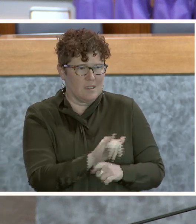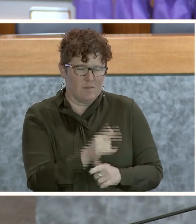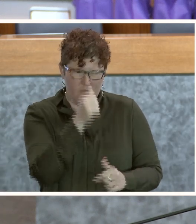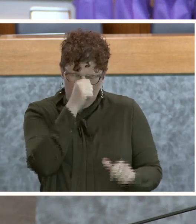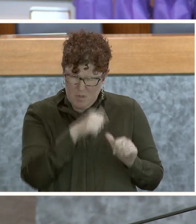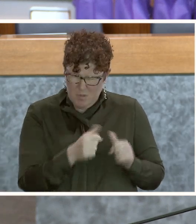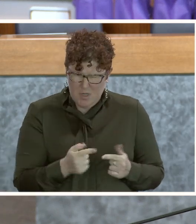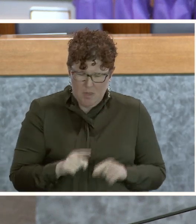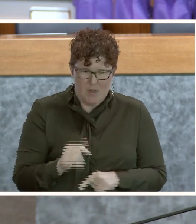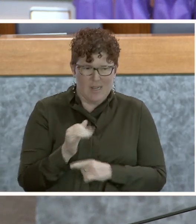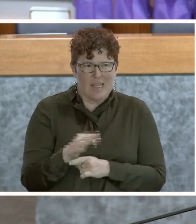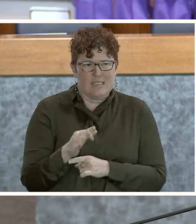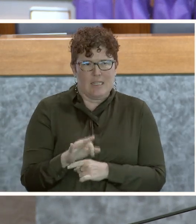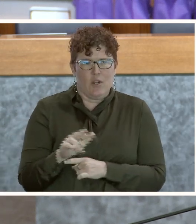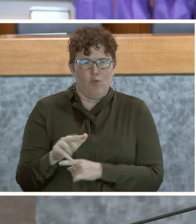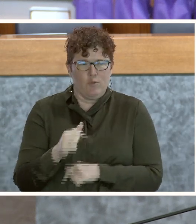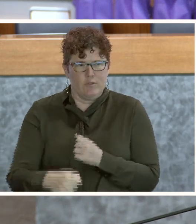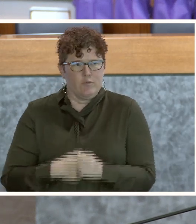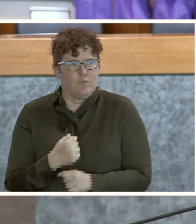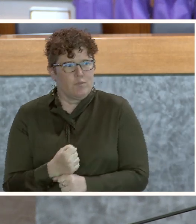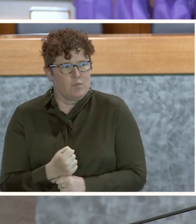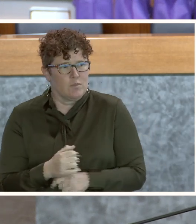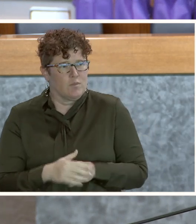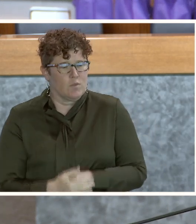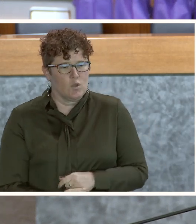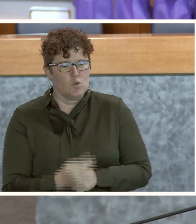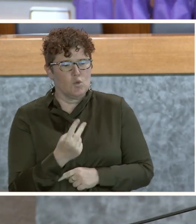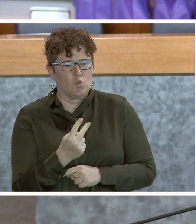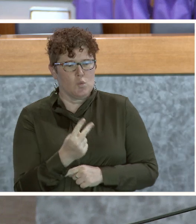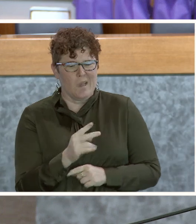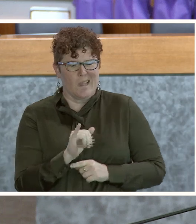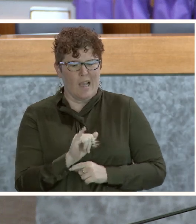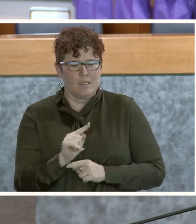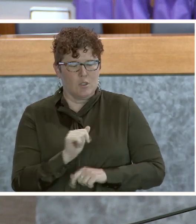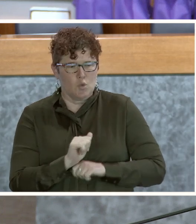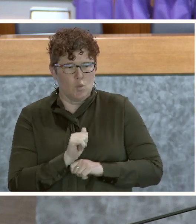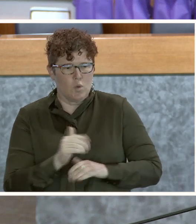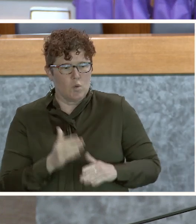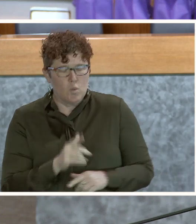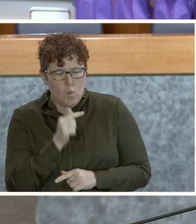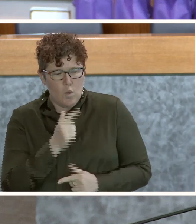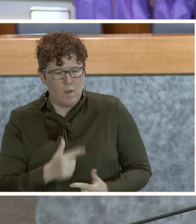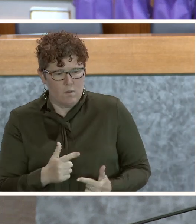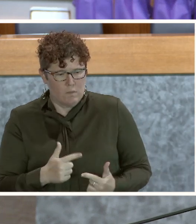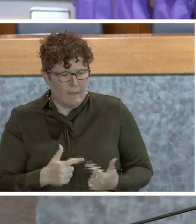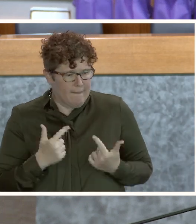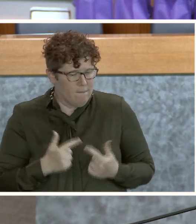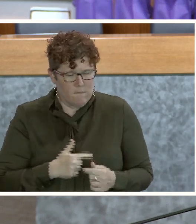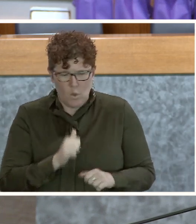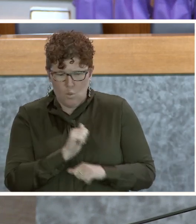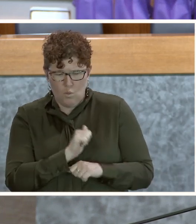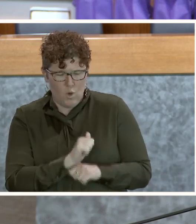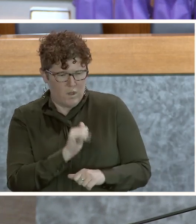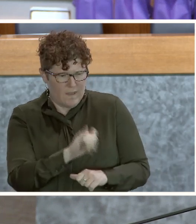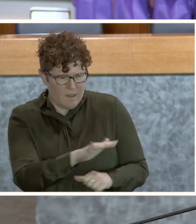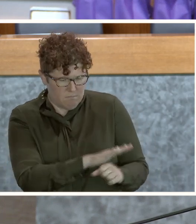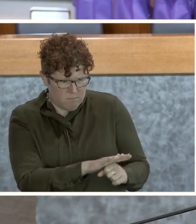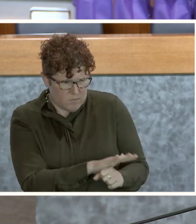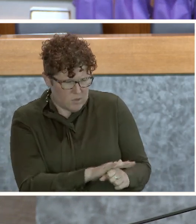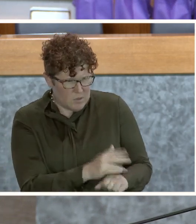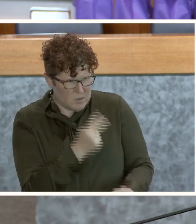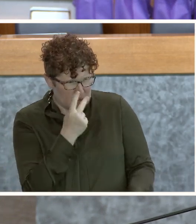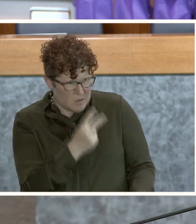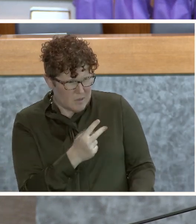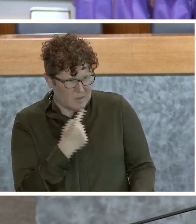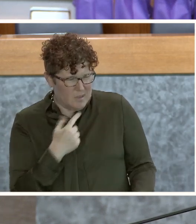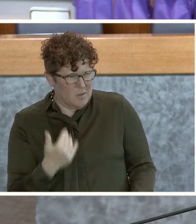in 1993. And two IT guys that lived and worked in the area saw this on the news and they